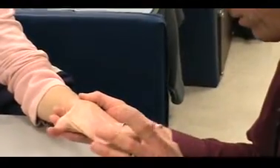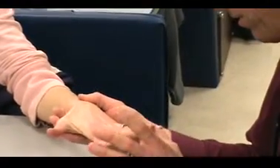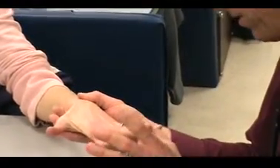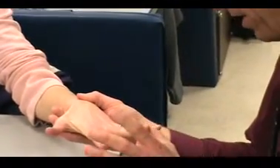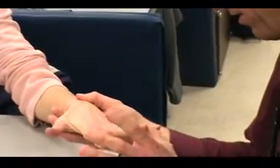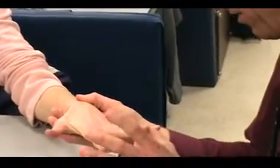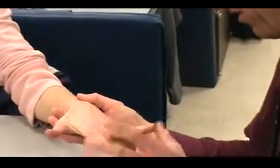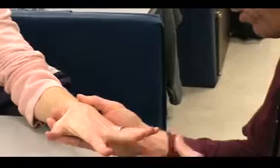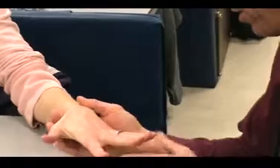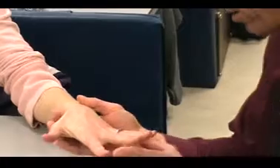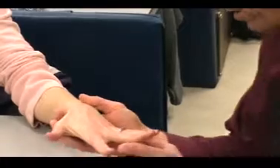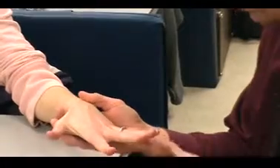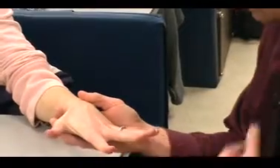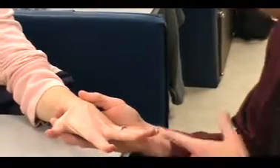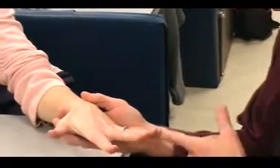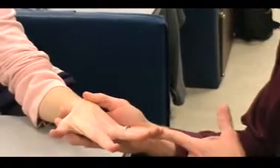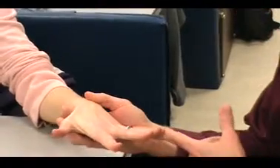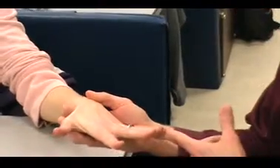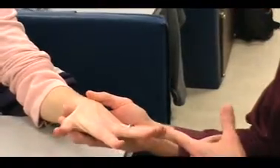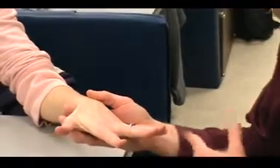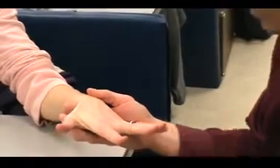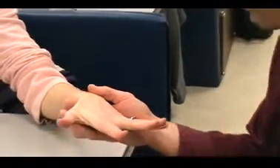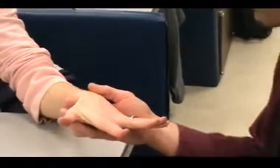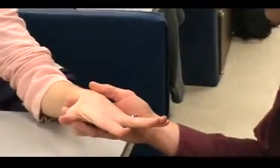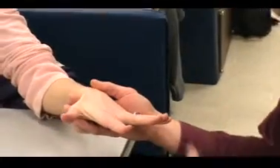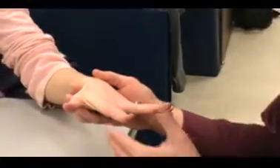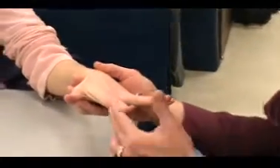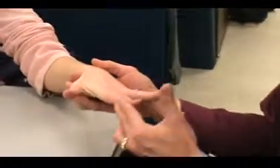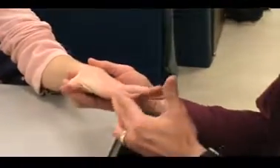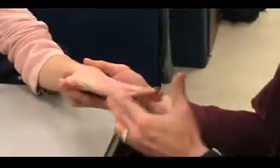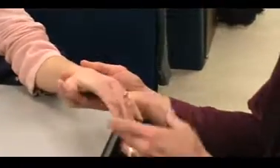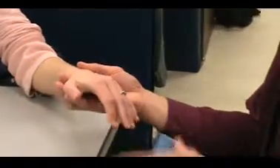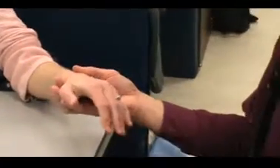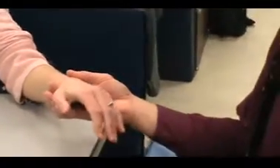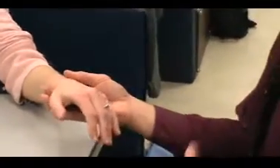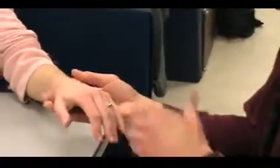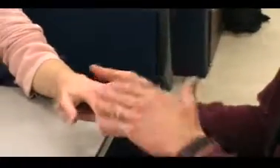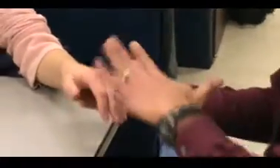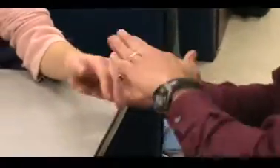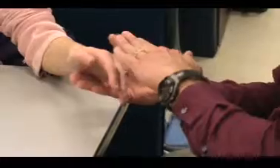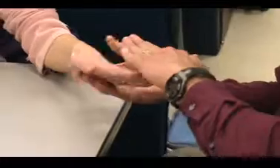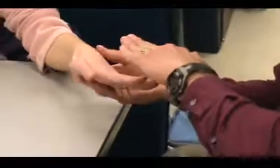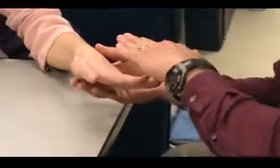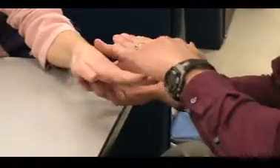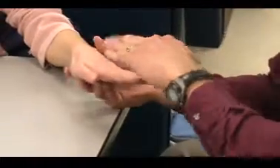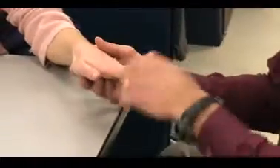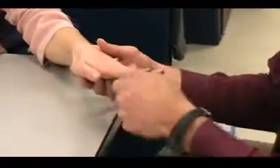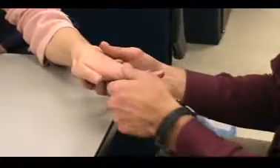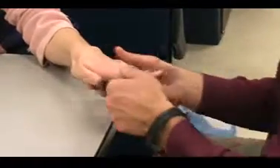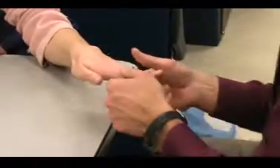squeeze together, good, okay, oh, we did that already, abductor digitaminomy, okay, so that was good, and then have her squeeze them